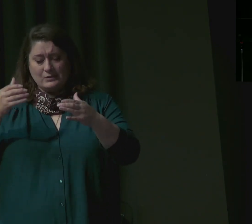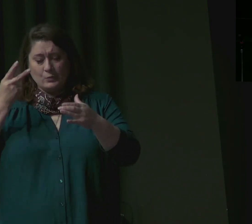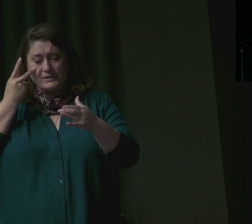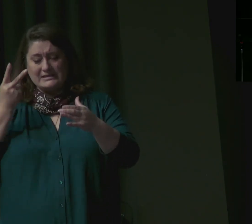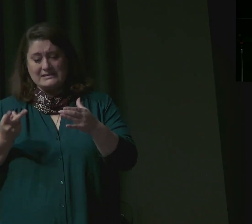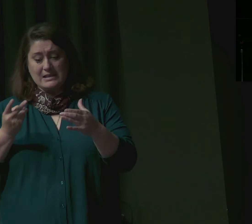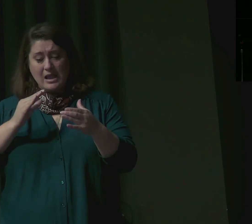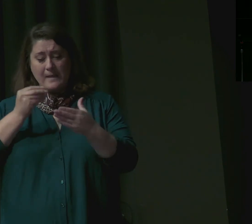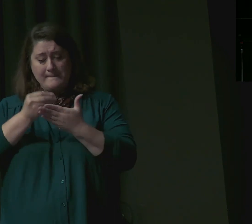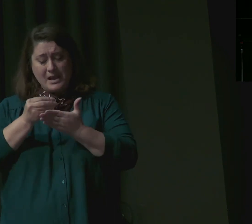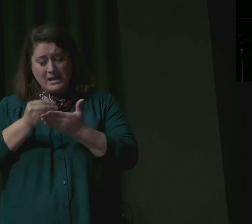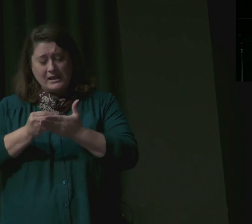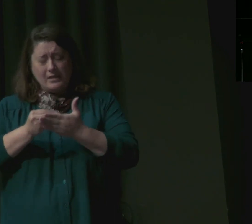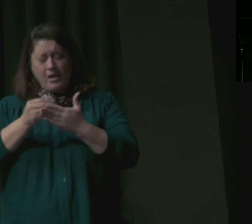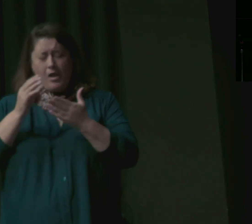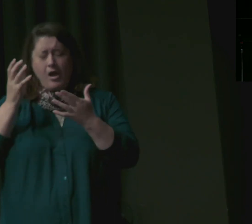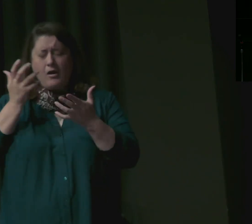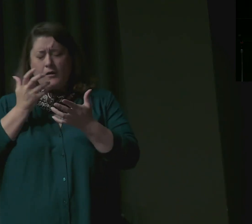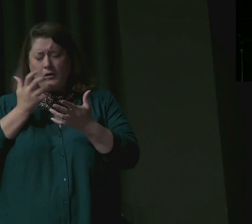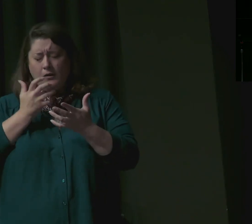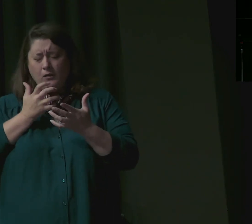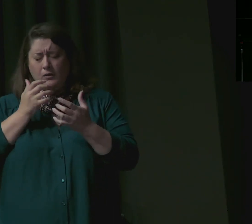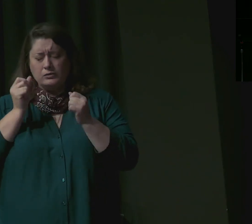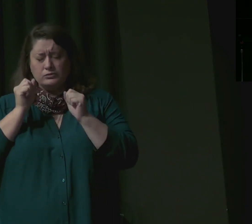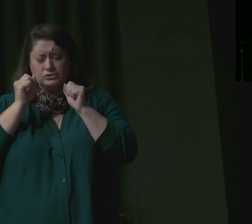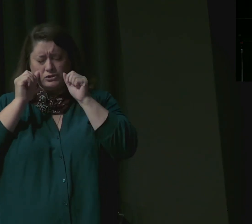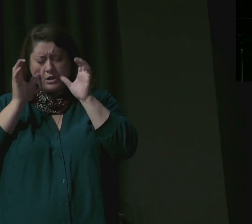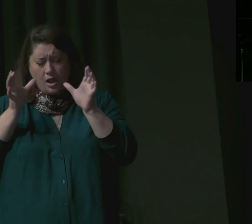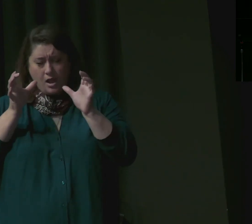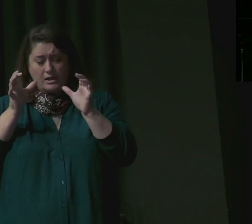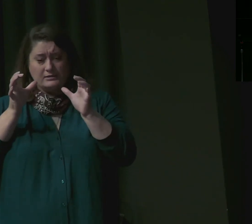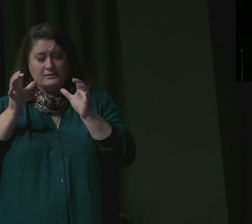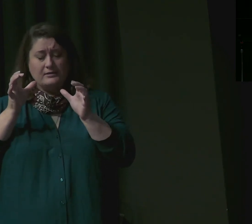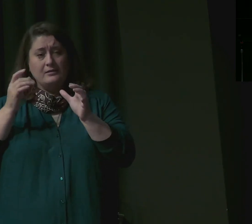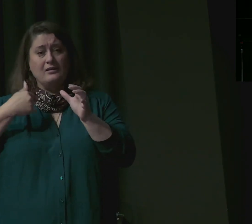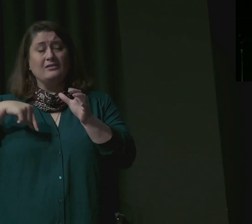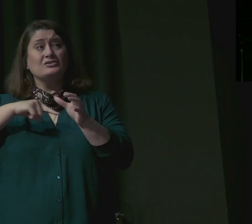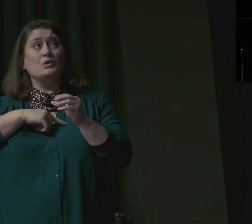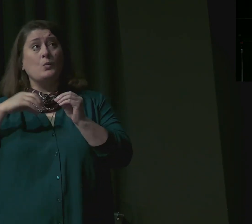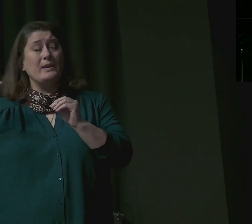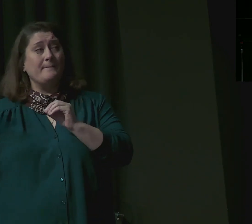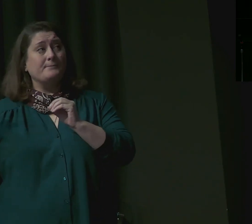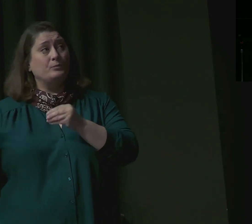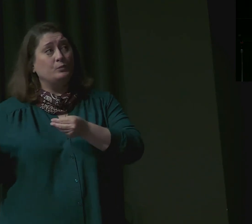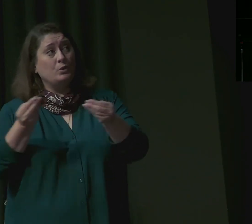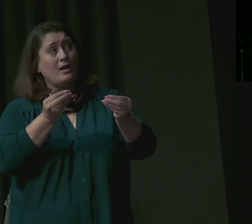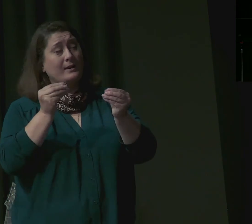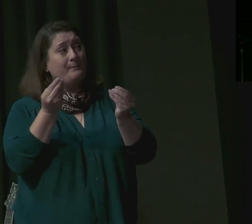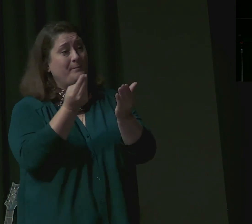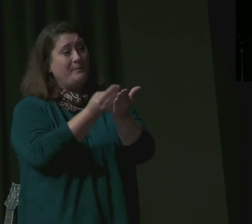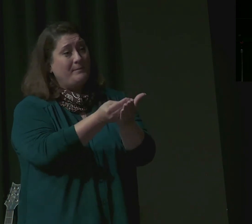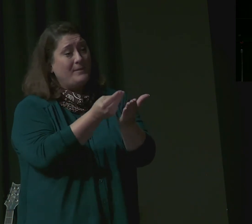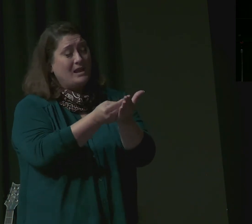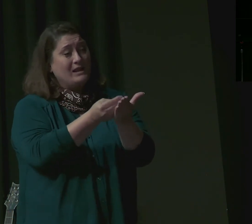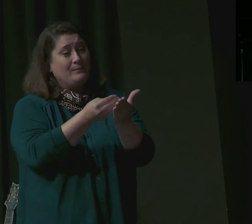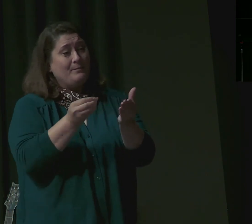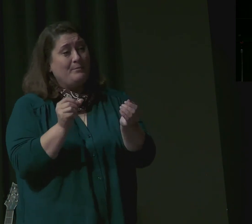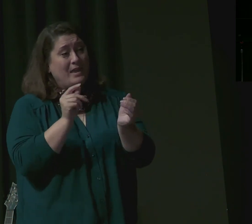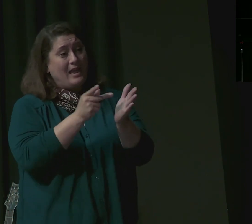brought it again with us and we have brought other money down with us to buy food. We do not know who put our money in our